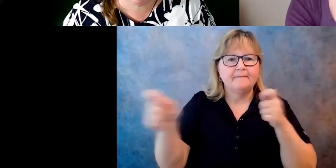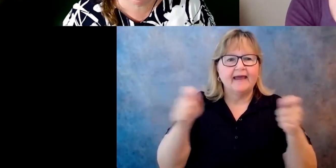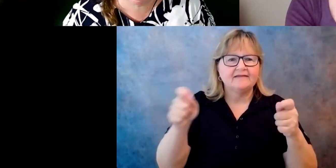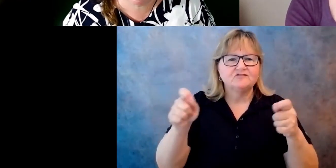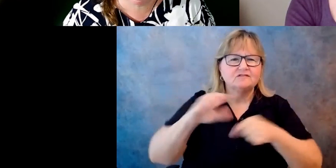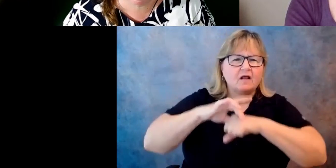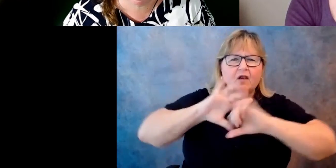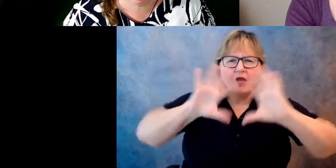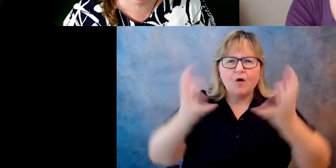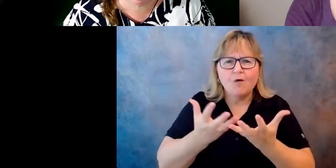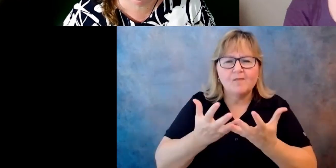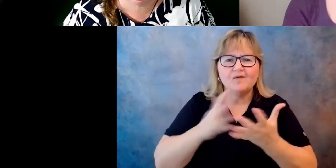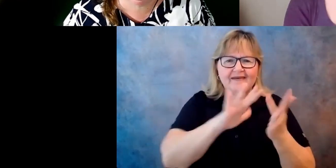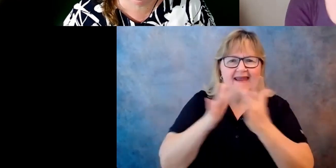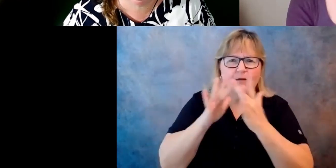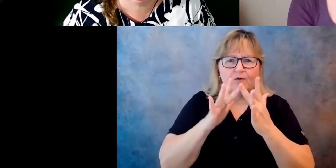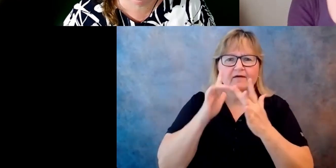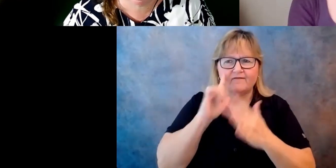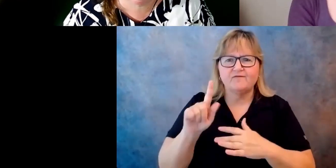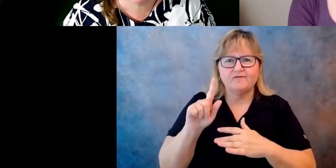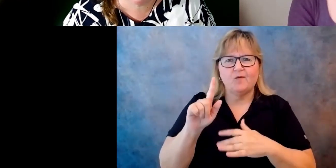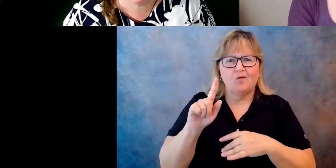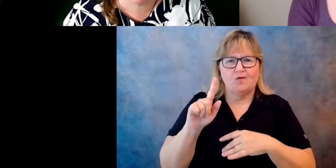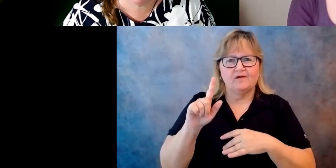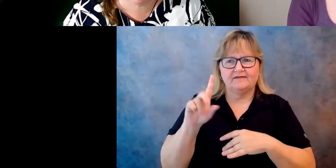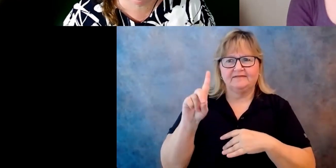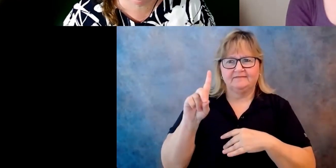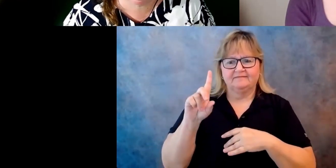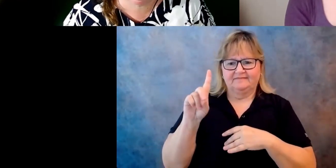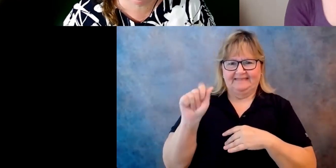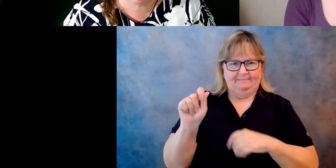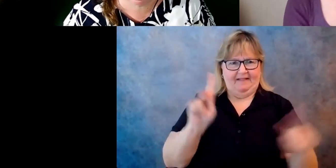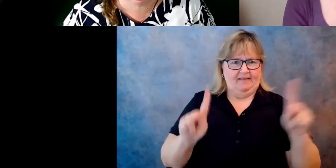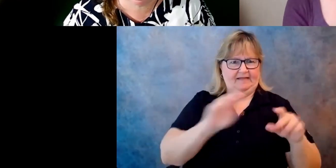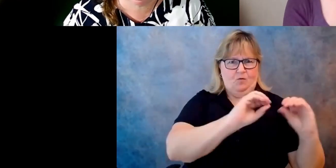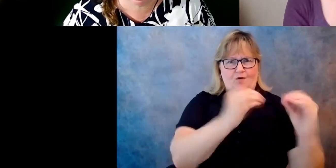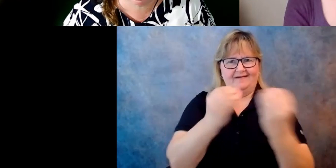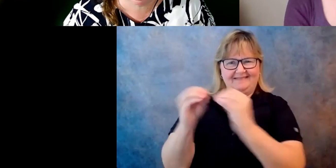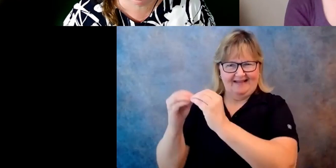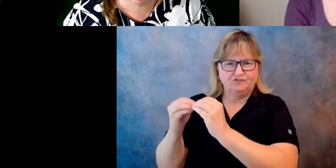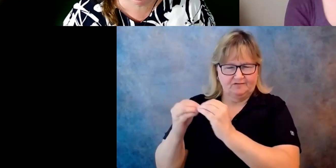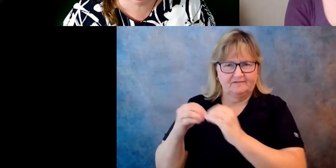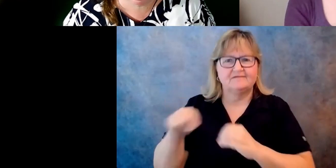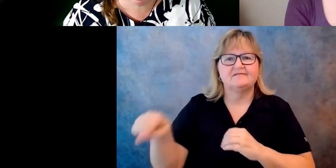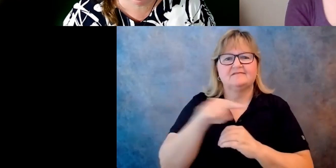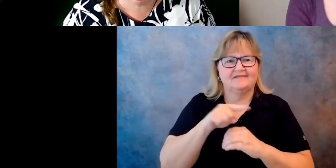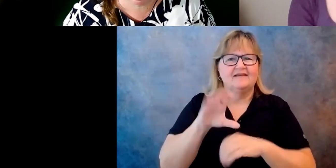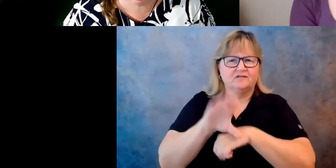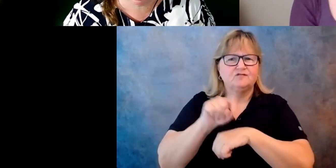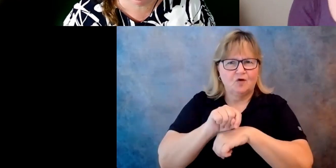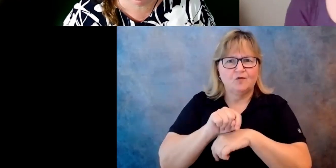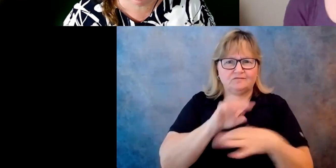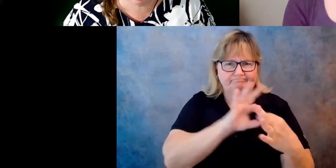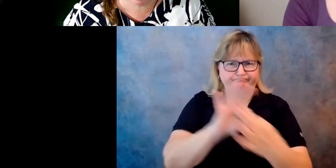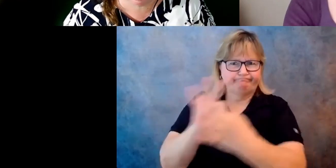excuse me, a global network and consulting hub with relationships with organizations of persons with disabilities around the